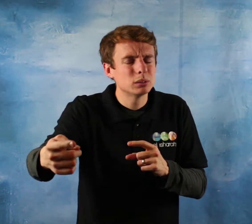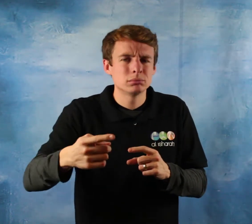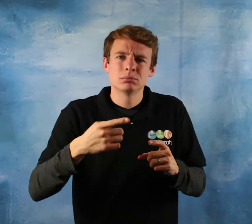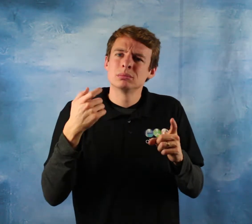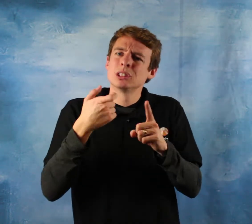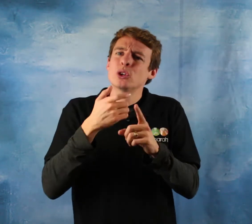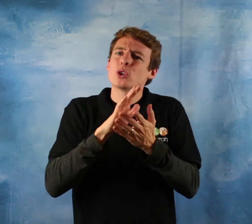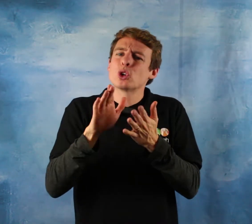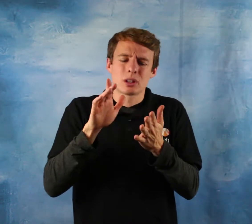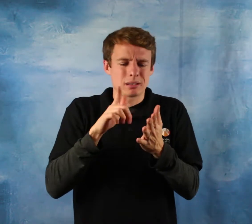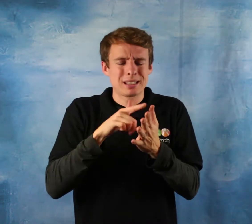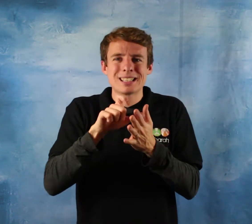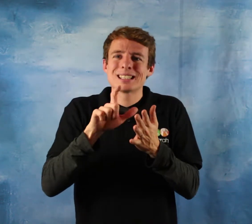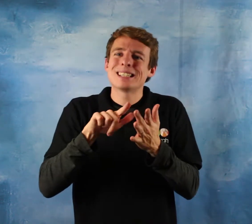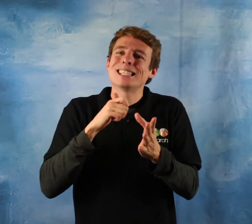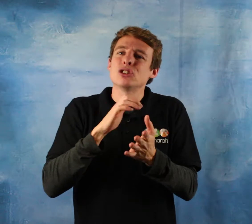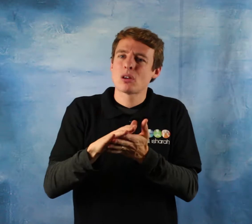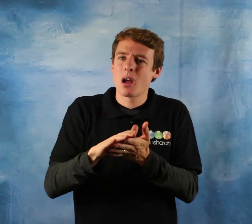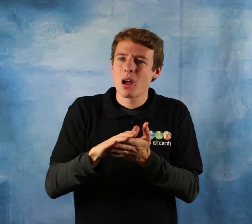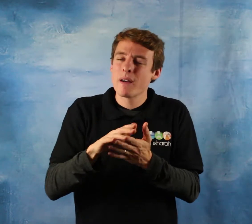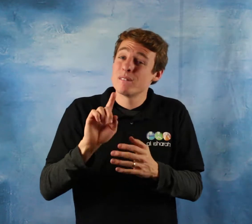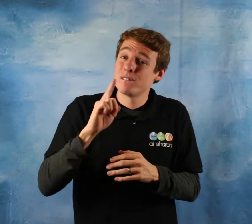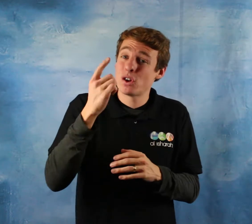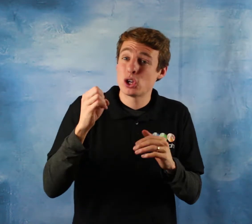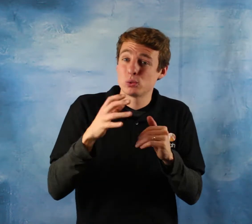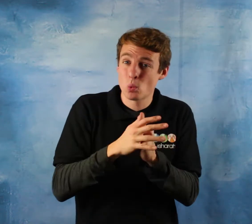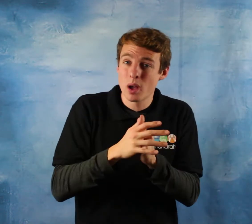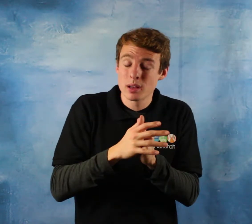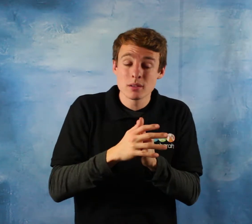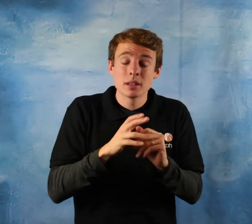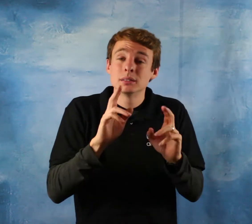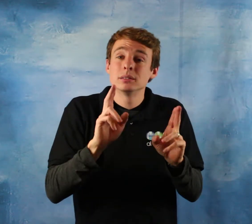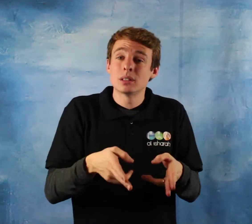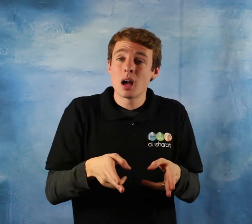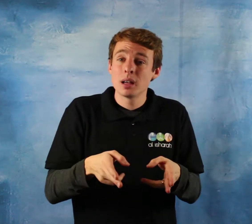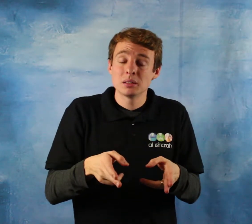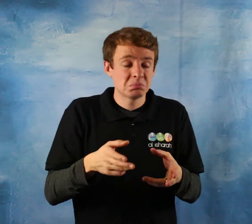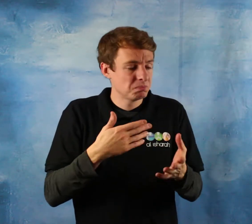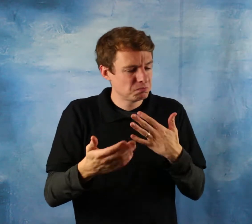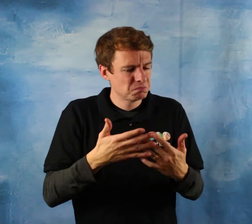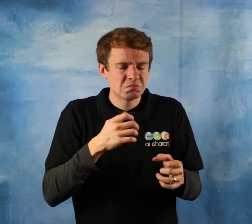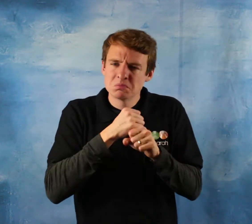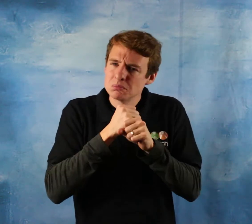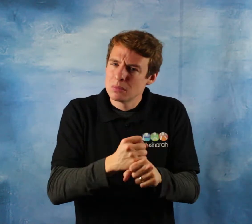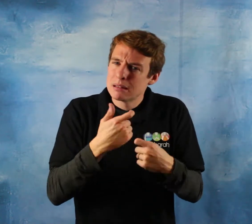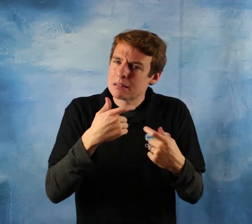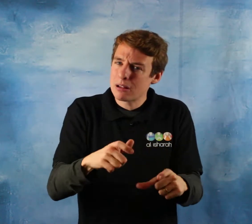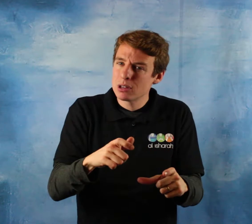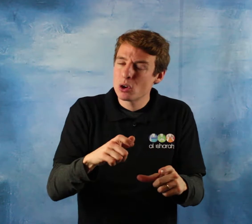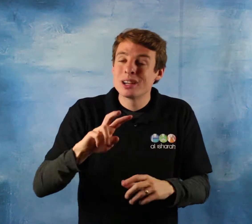any woman as much as I was jealous of Khadija due to how often the messenger sallallahu alayhi wa sallam would mention her and he married me